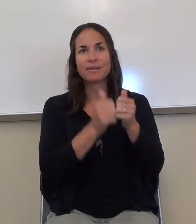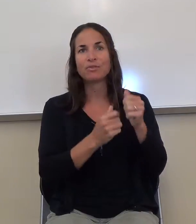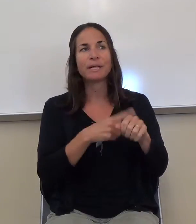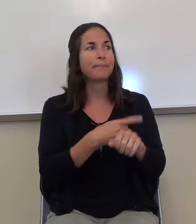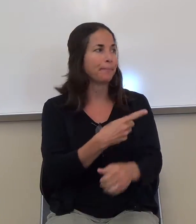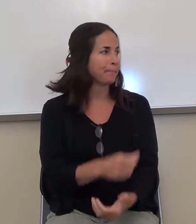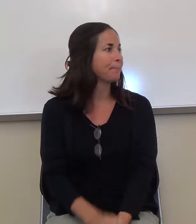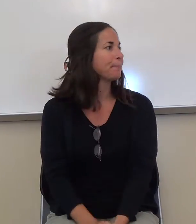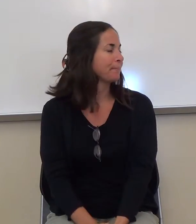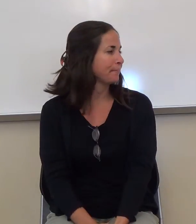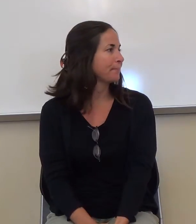Okay.